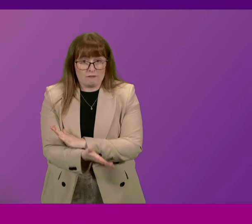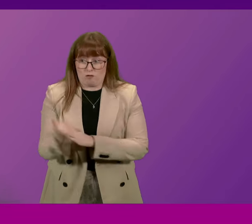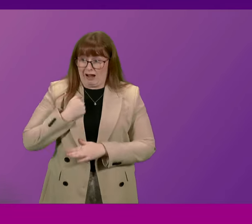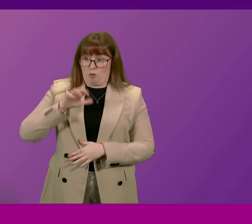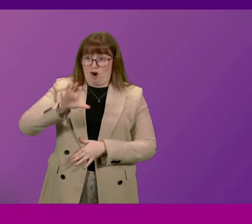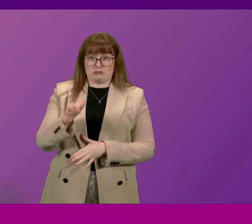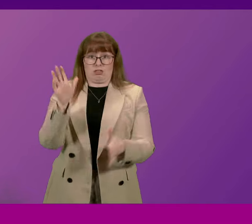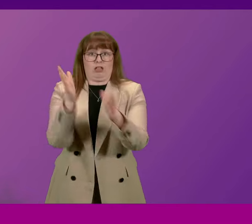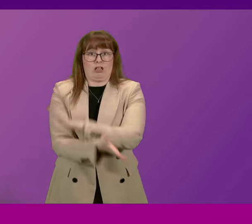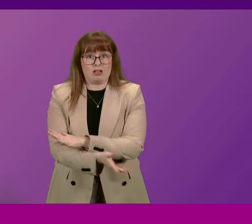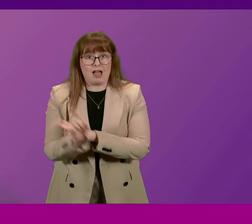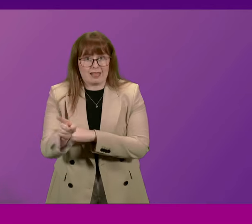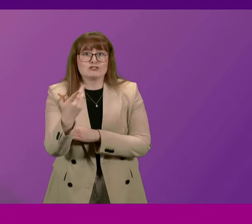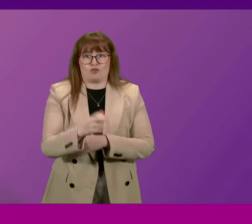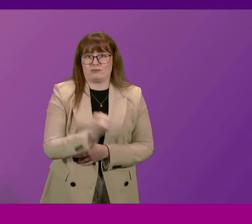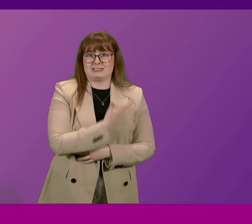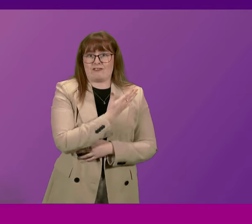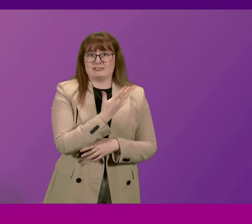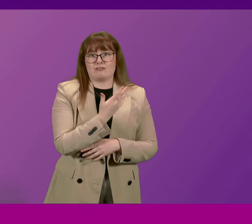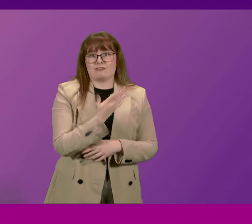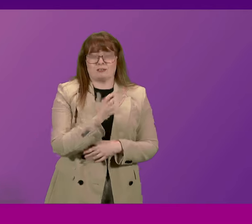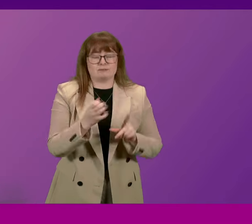country. that's the record of the Conservative Party.